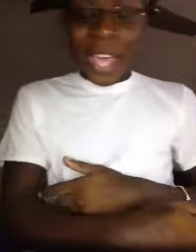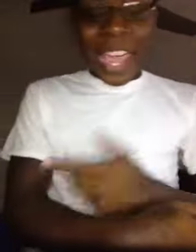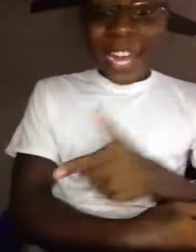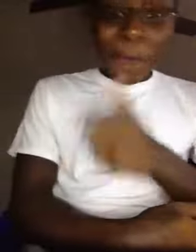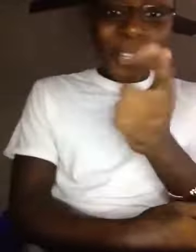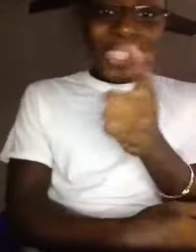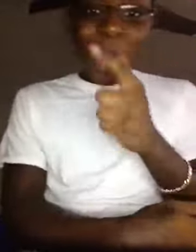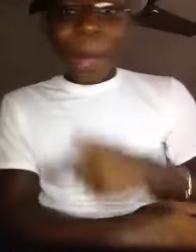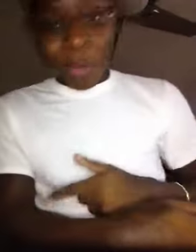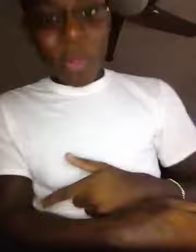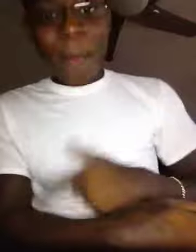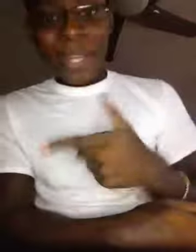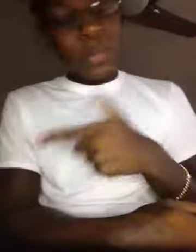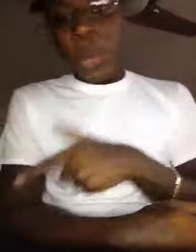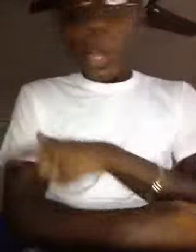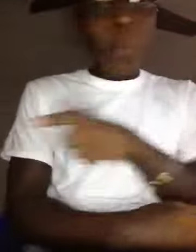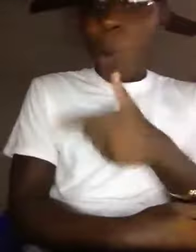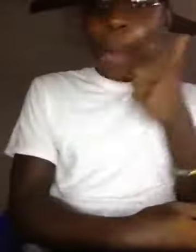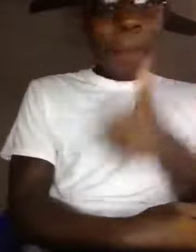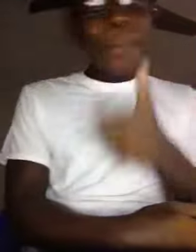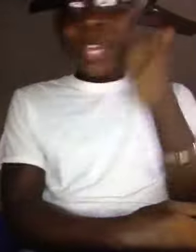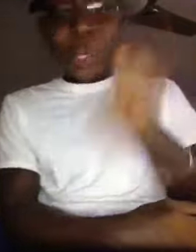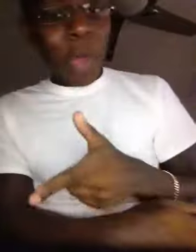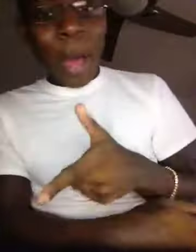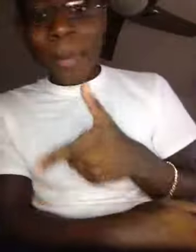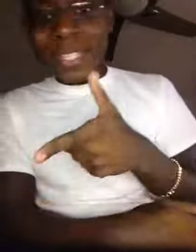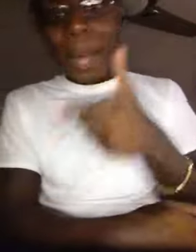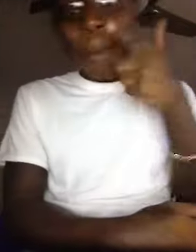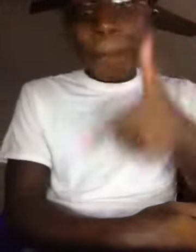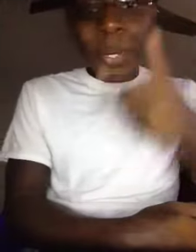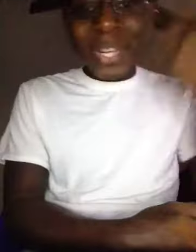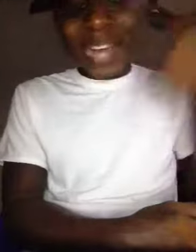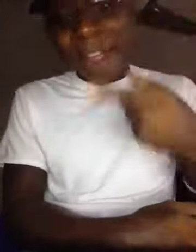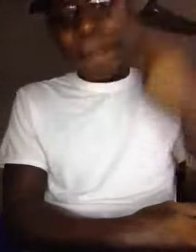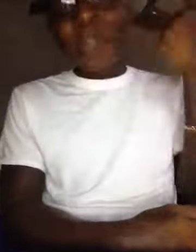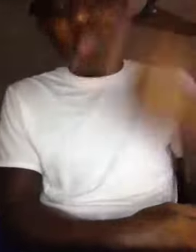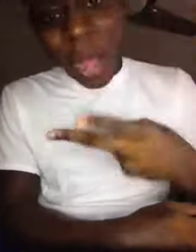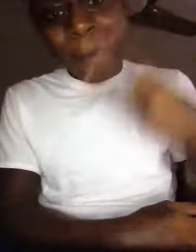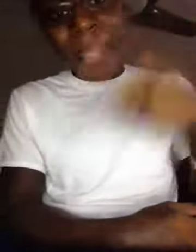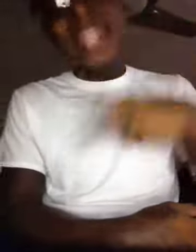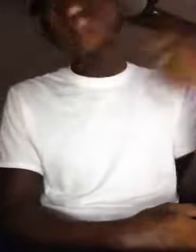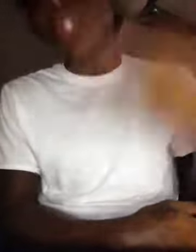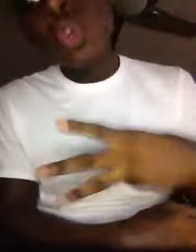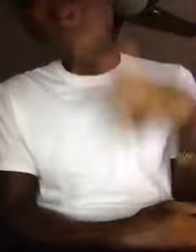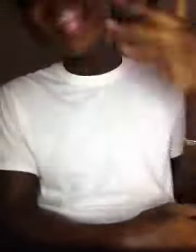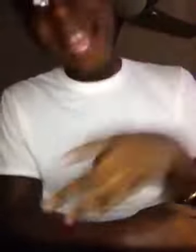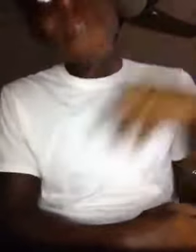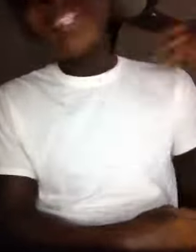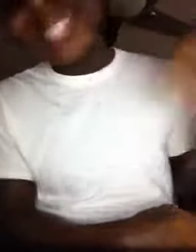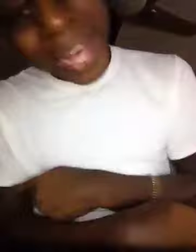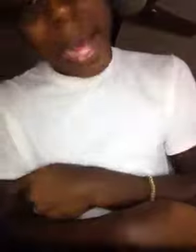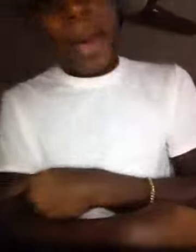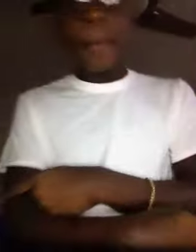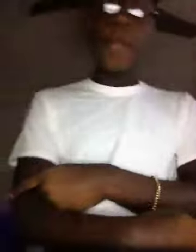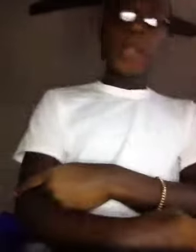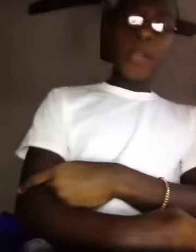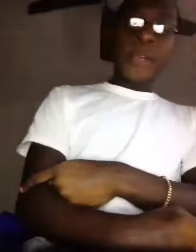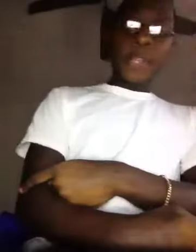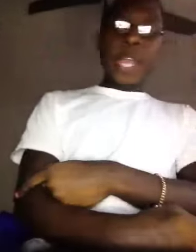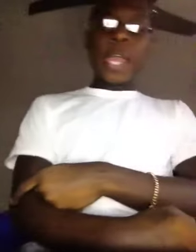and every time I rap, I swear it won't be a crime, cause I'ma put in every rhyme, and I'll do it every time, yeah,